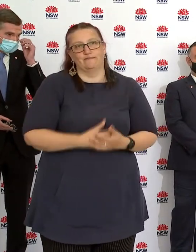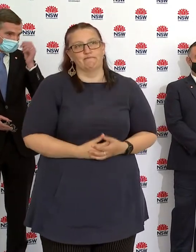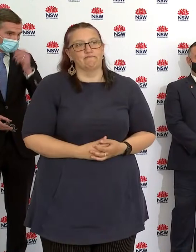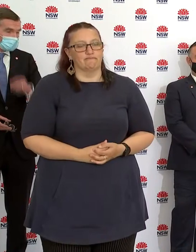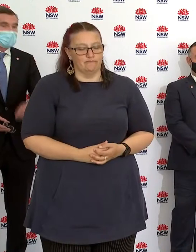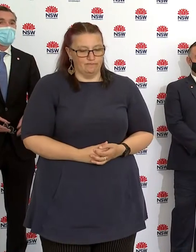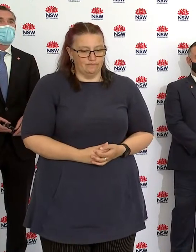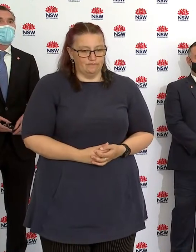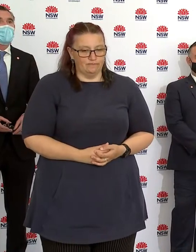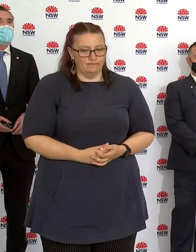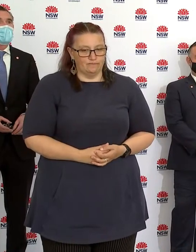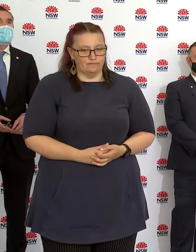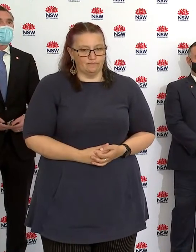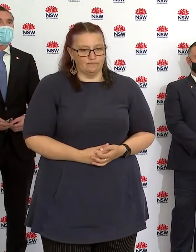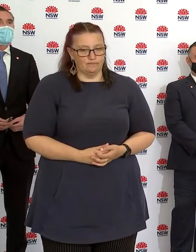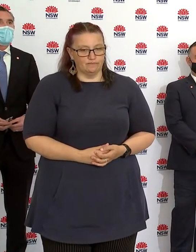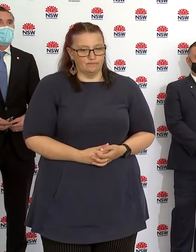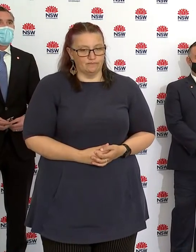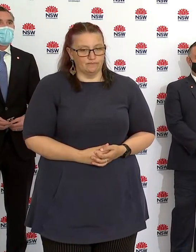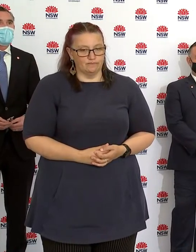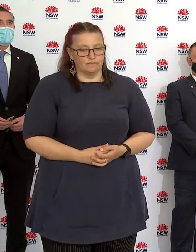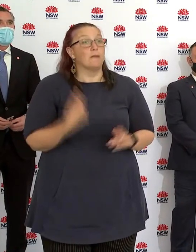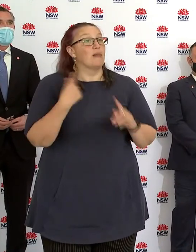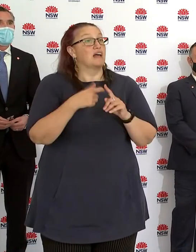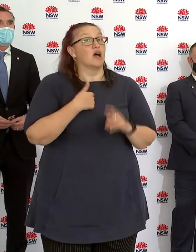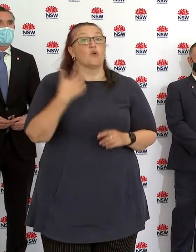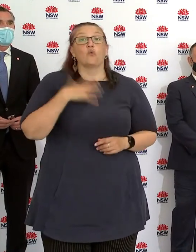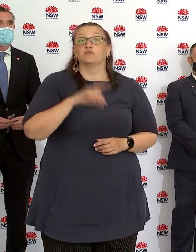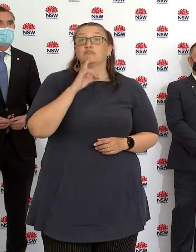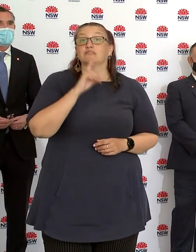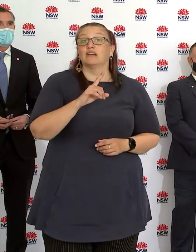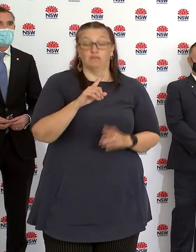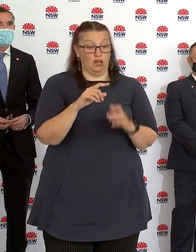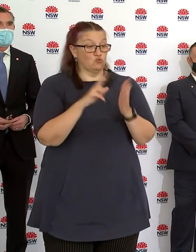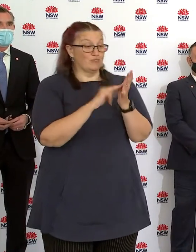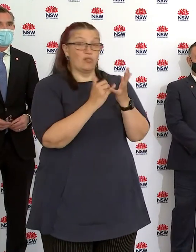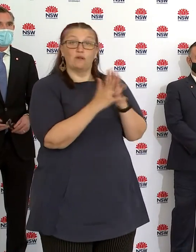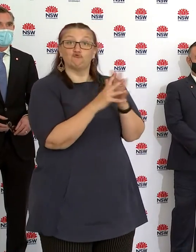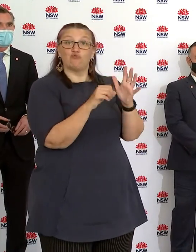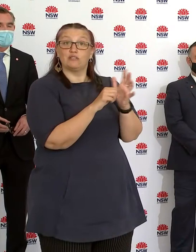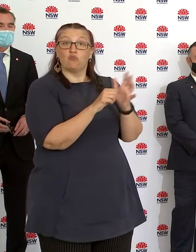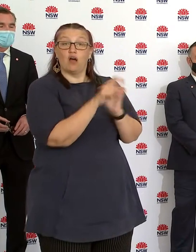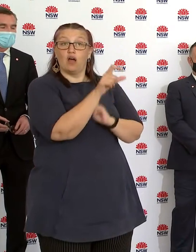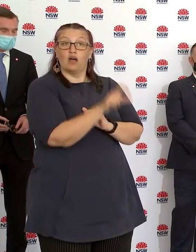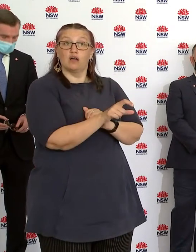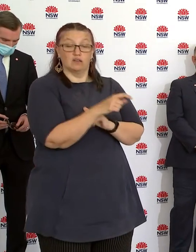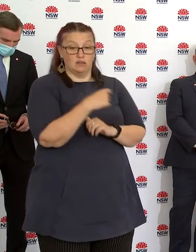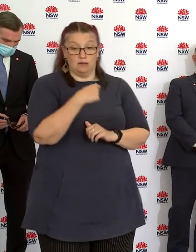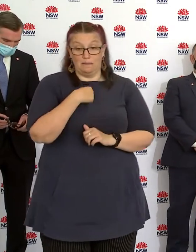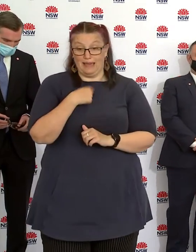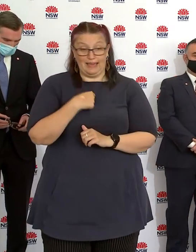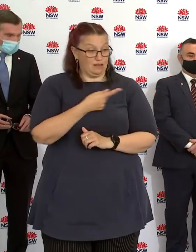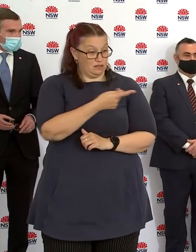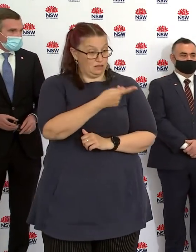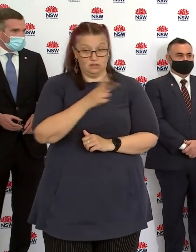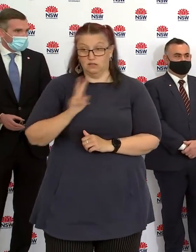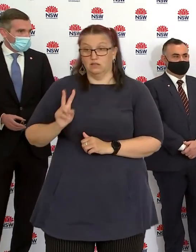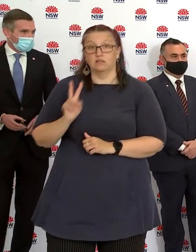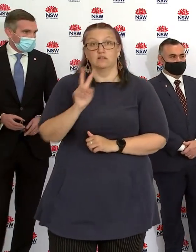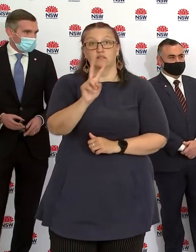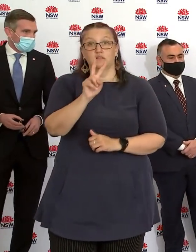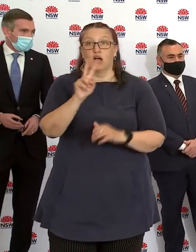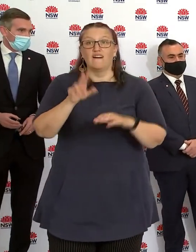Treasurer and myself have spent hours and hours speaking with the federal government about financial assistance.